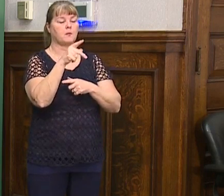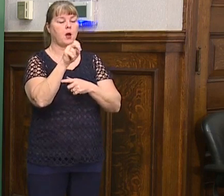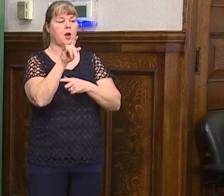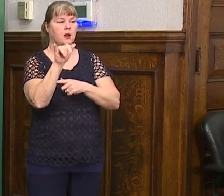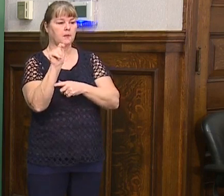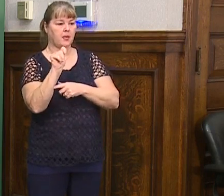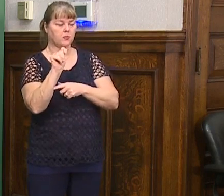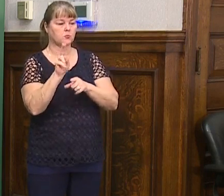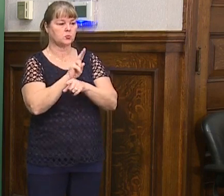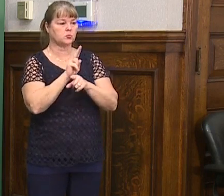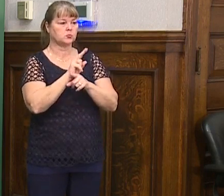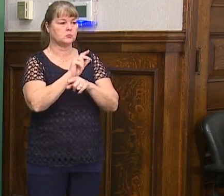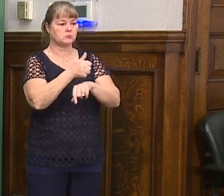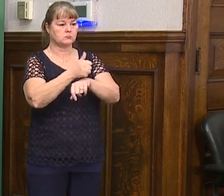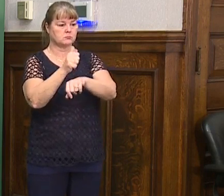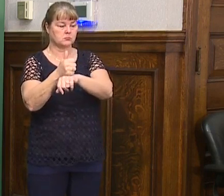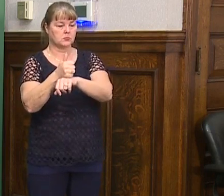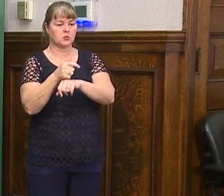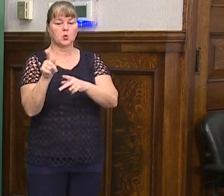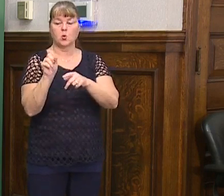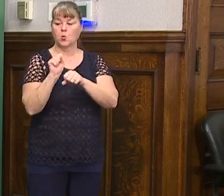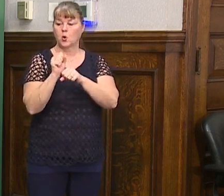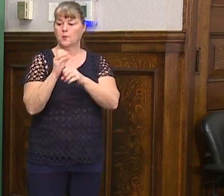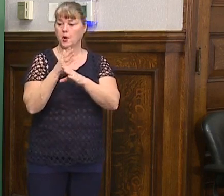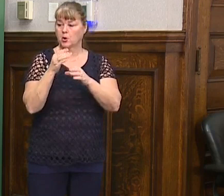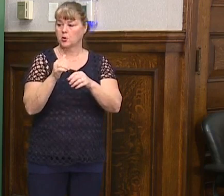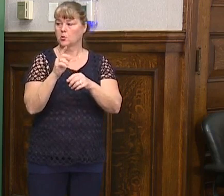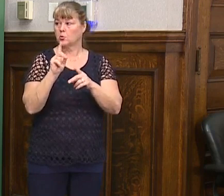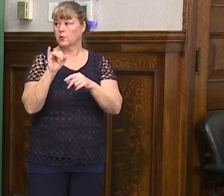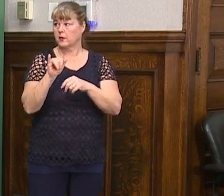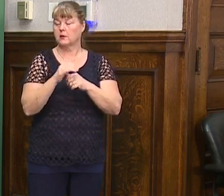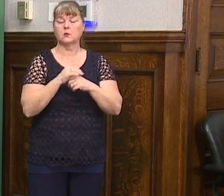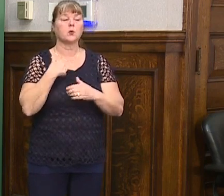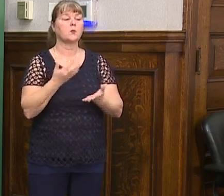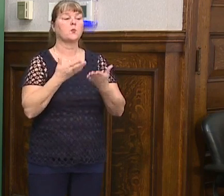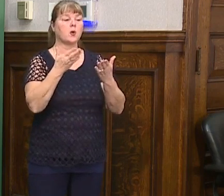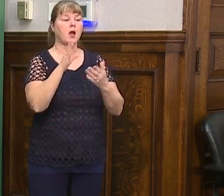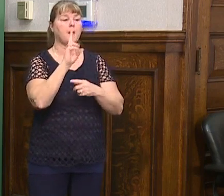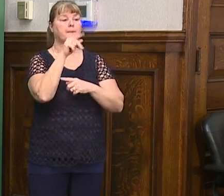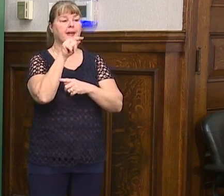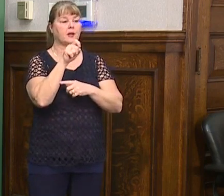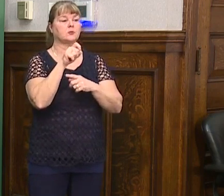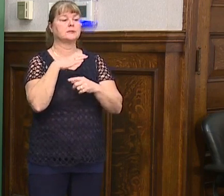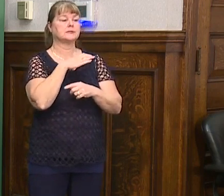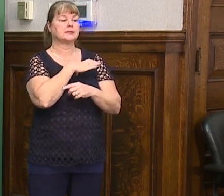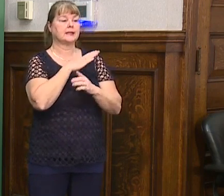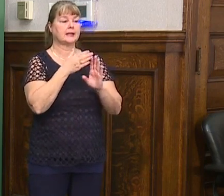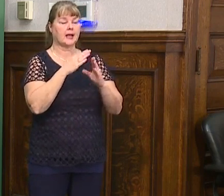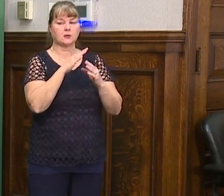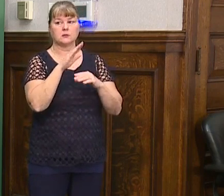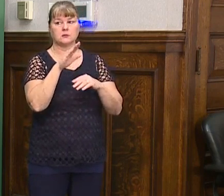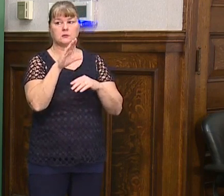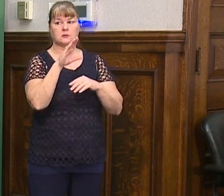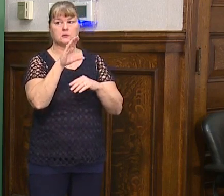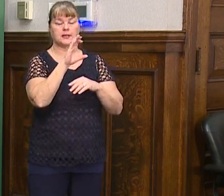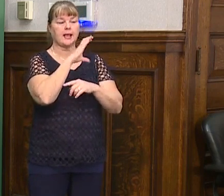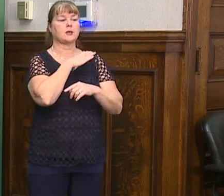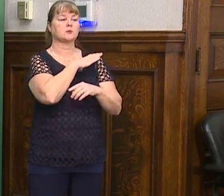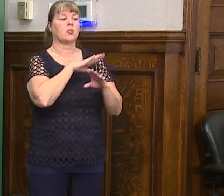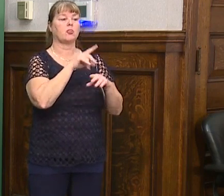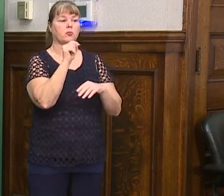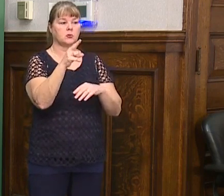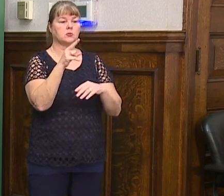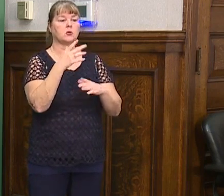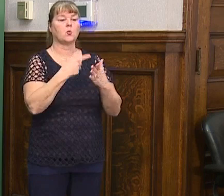said you're working with partners. Yes. Yes. We'll, we'll provide an update to city council on Thursday about what our